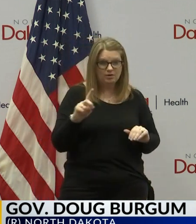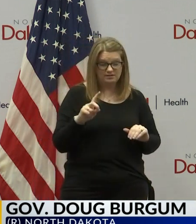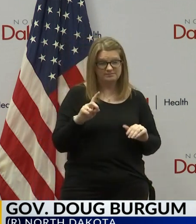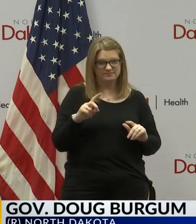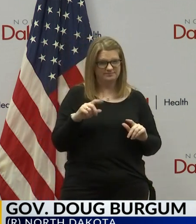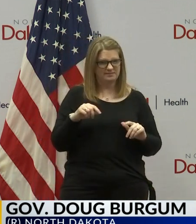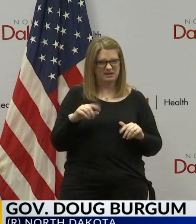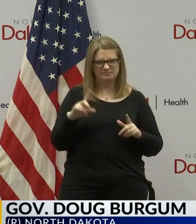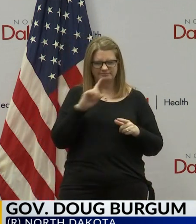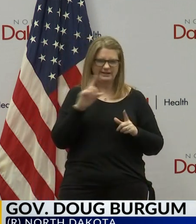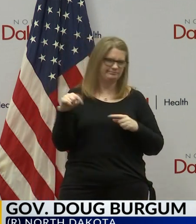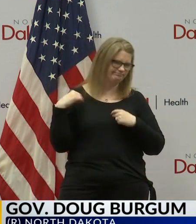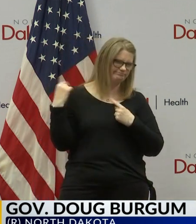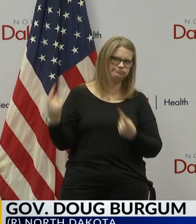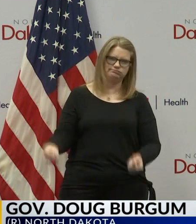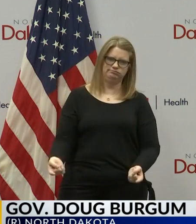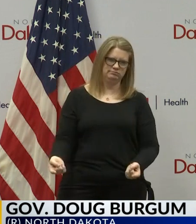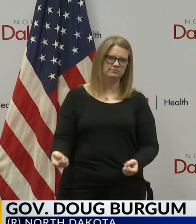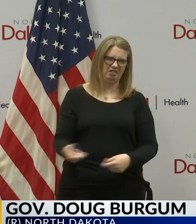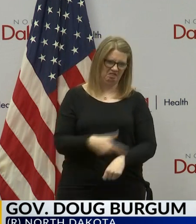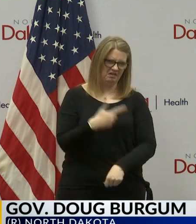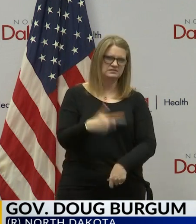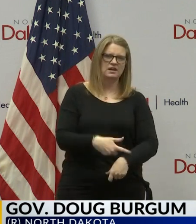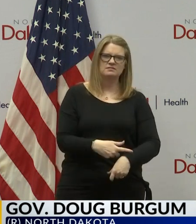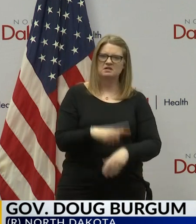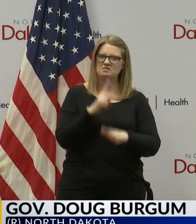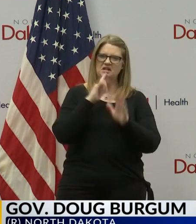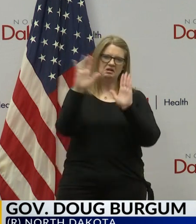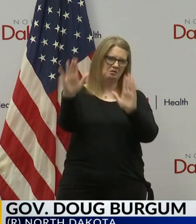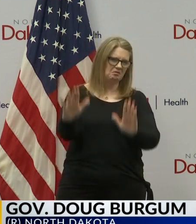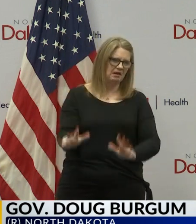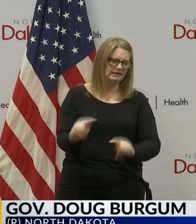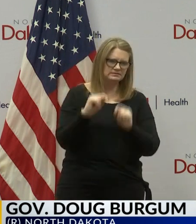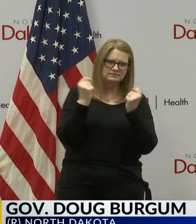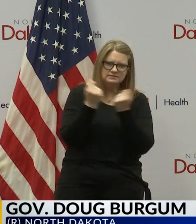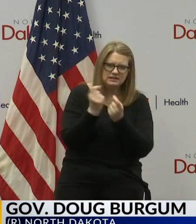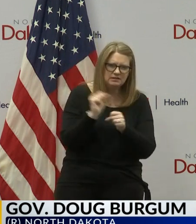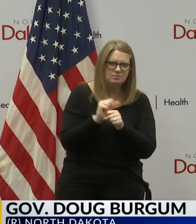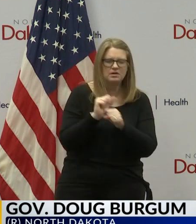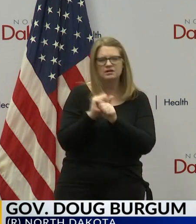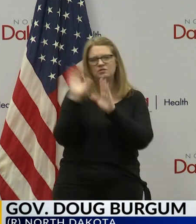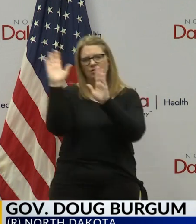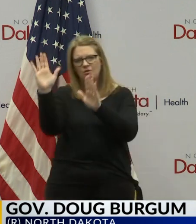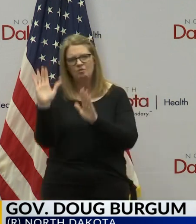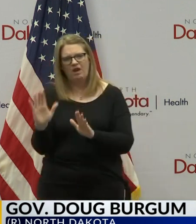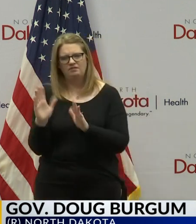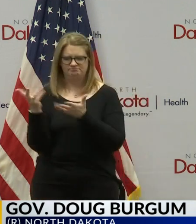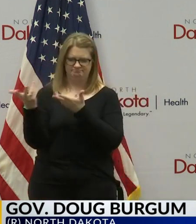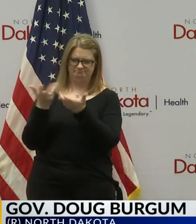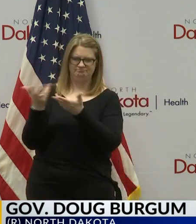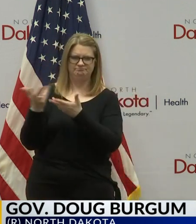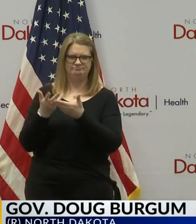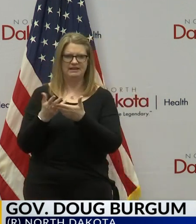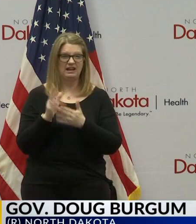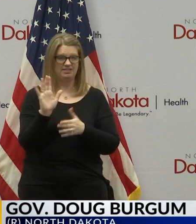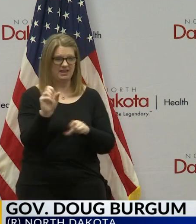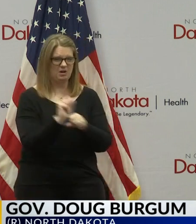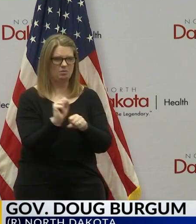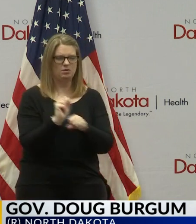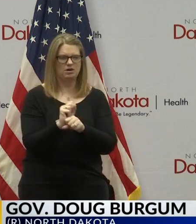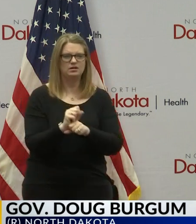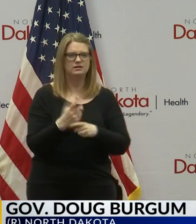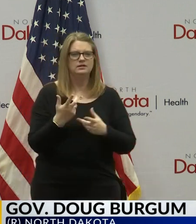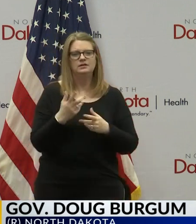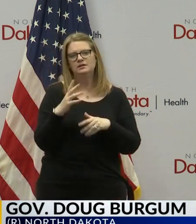pandemic, but we've had great communications and great teamwork from Grand Forks. All the work that they were doing up there